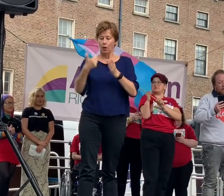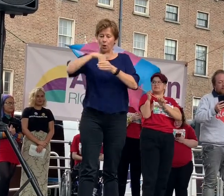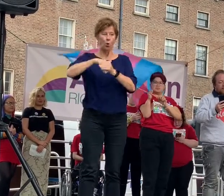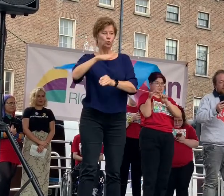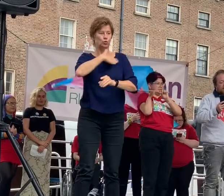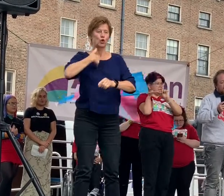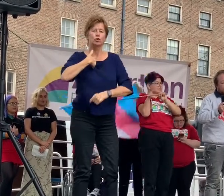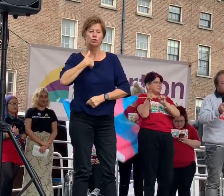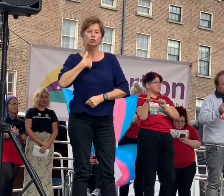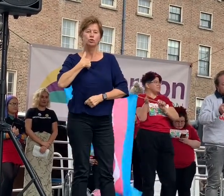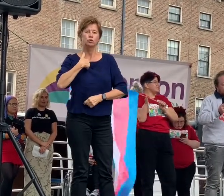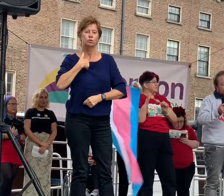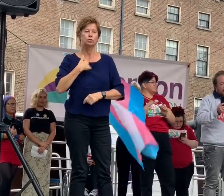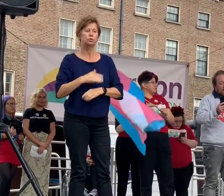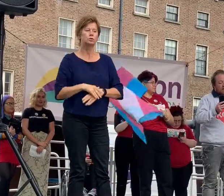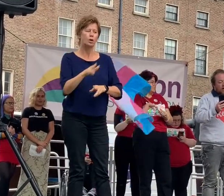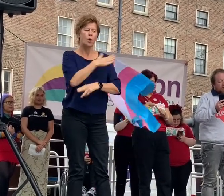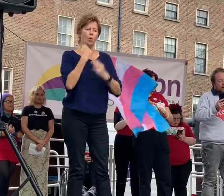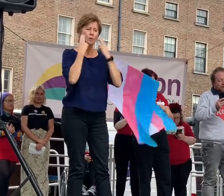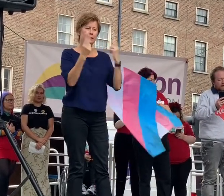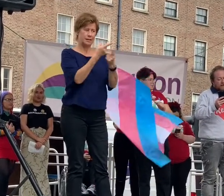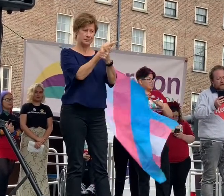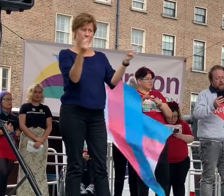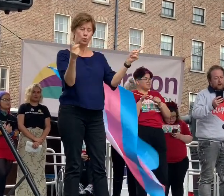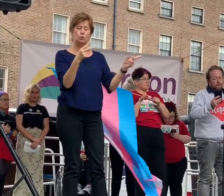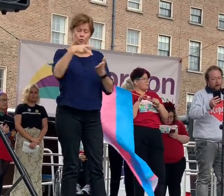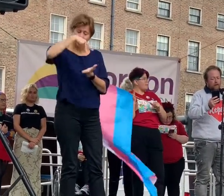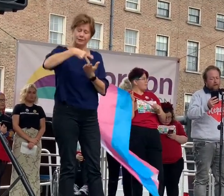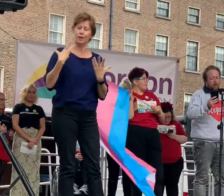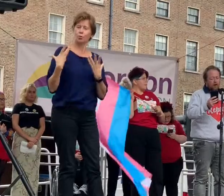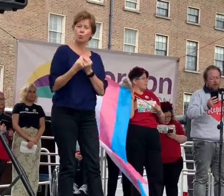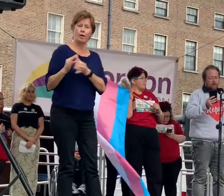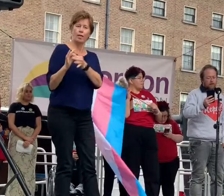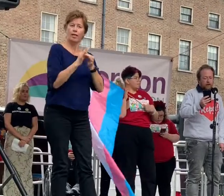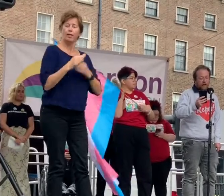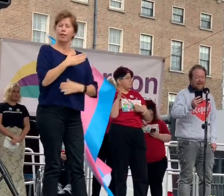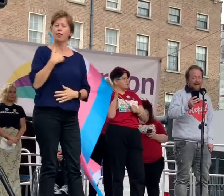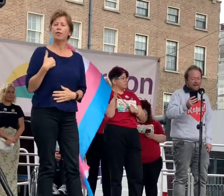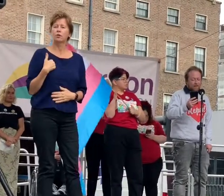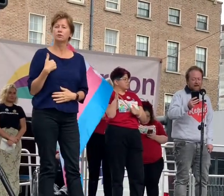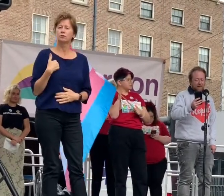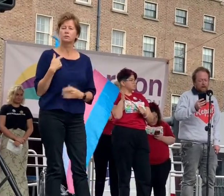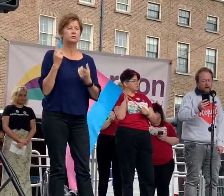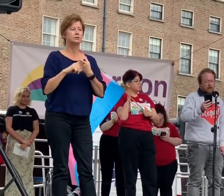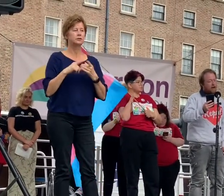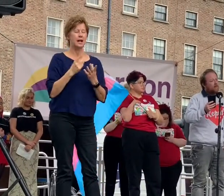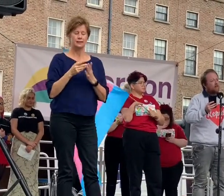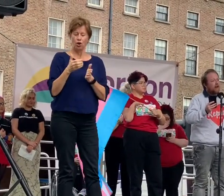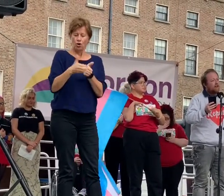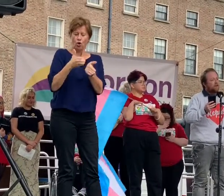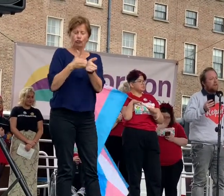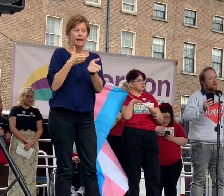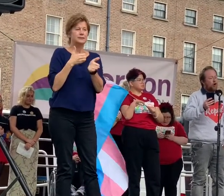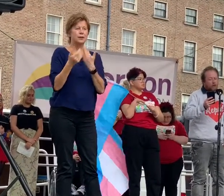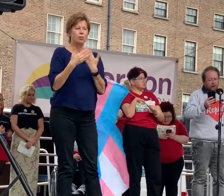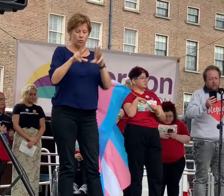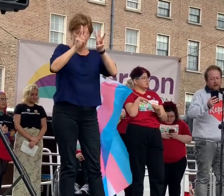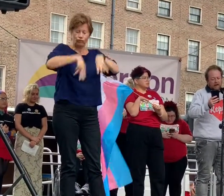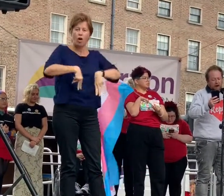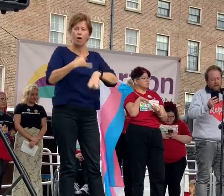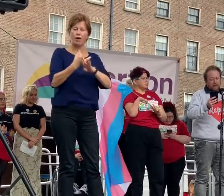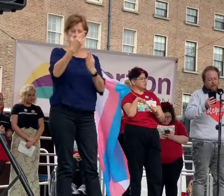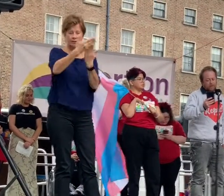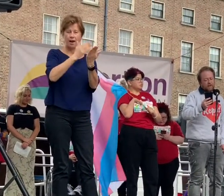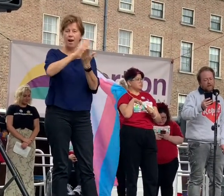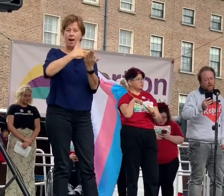We need you to stand with us and to not rest until you have righted the wrong that was done and is being done to trans people and other